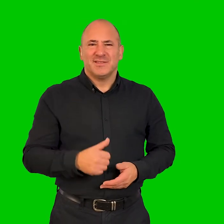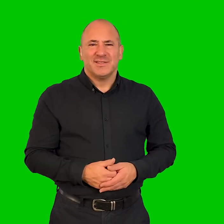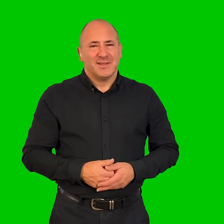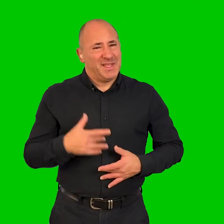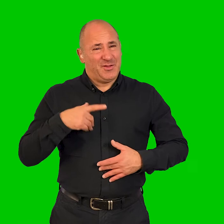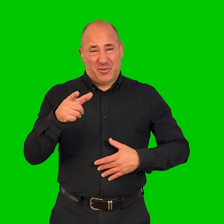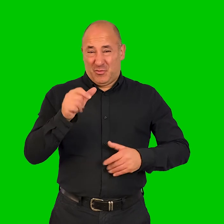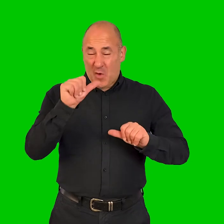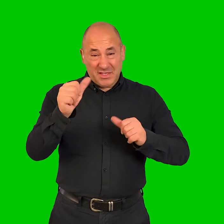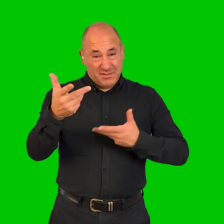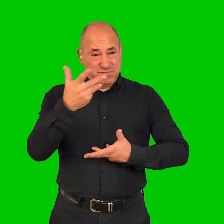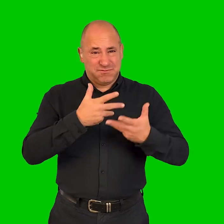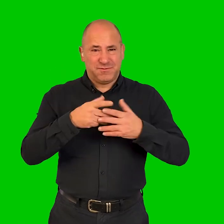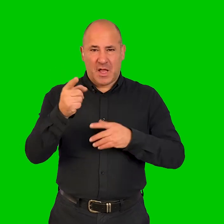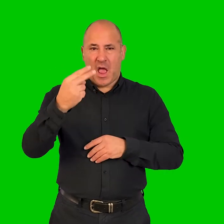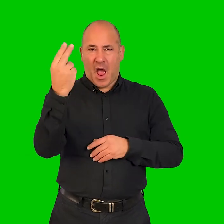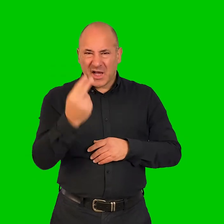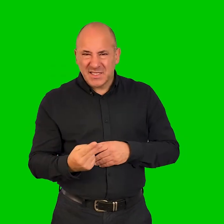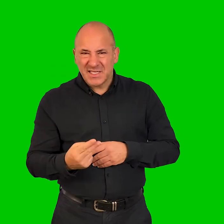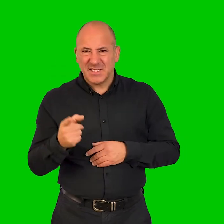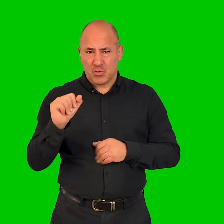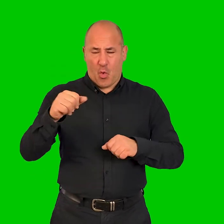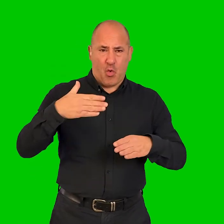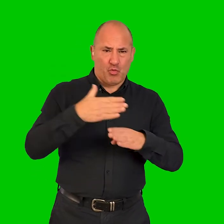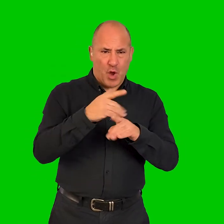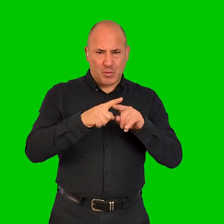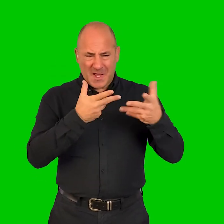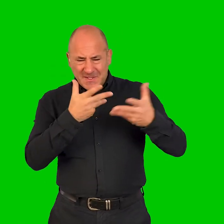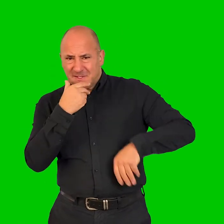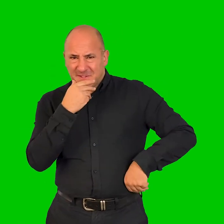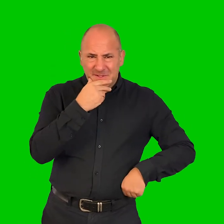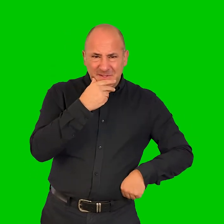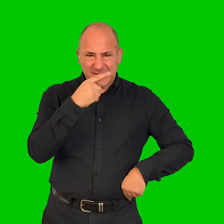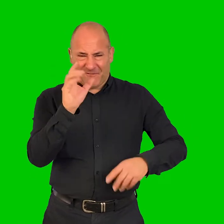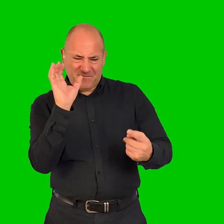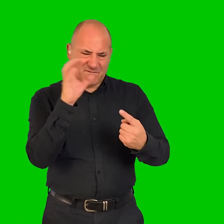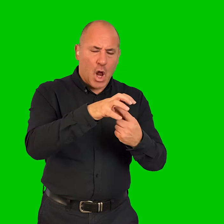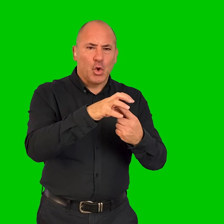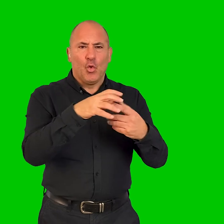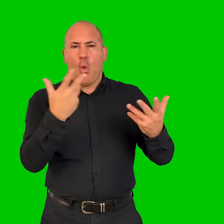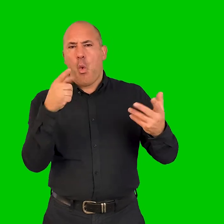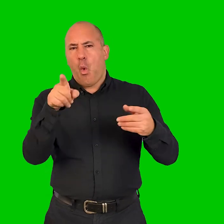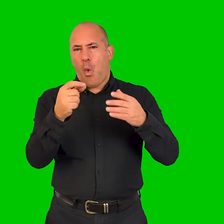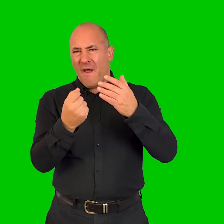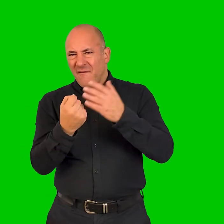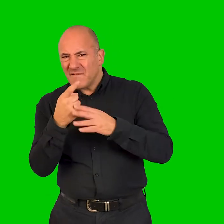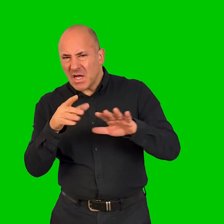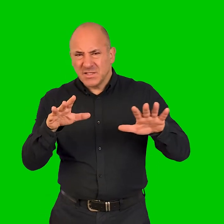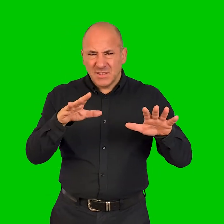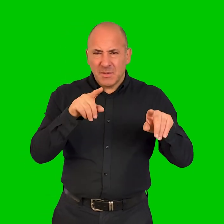on it as well in terms of, you know, as an artist when you're negotiating bringing your work, say, to a venue